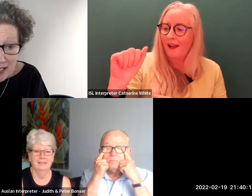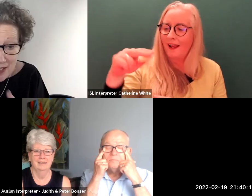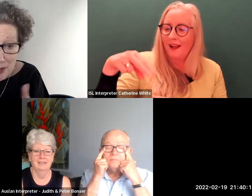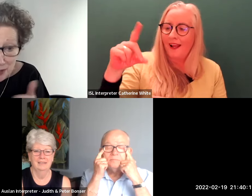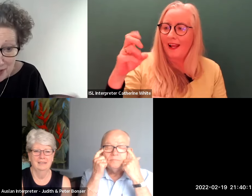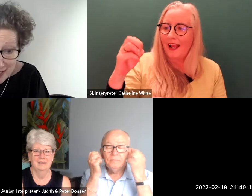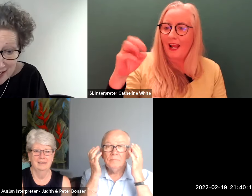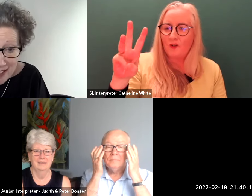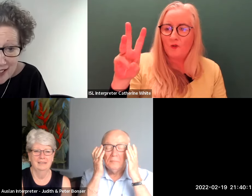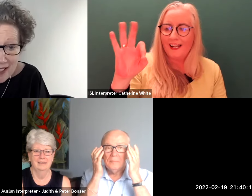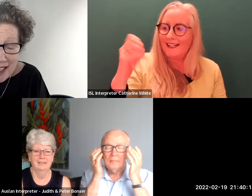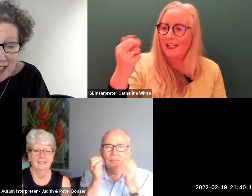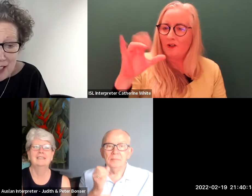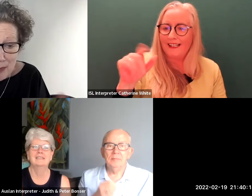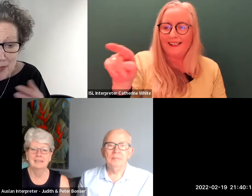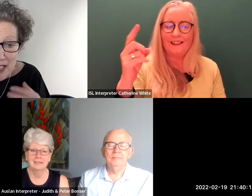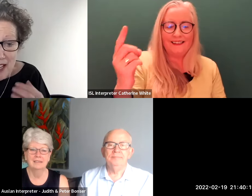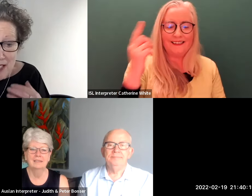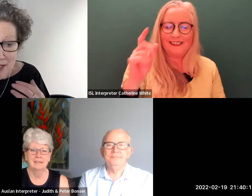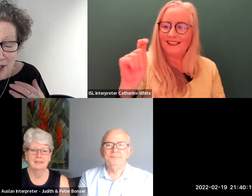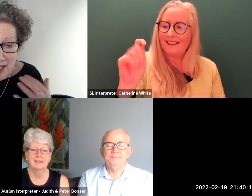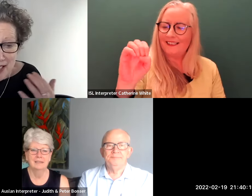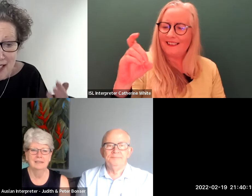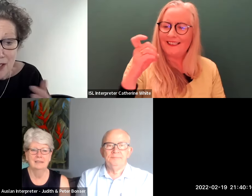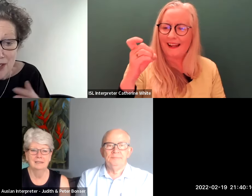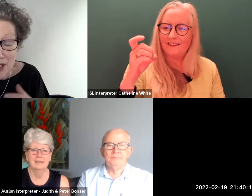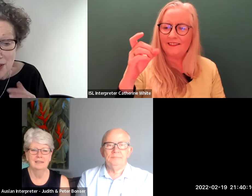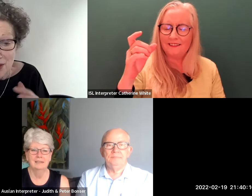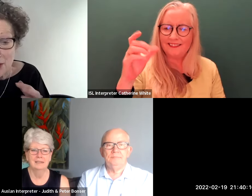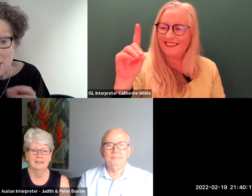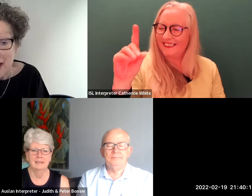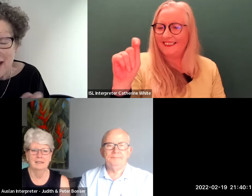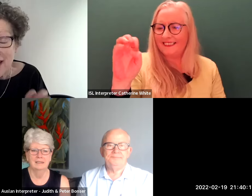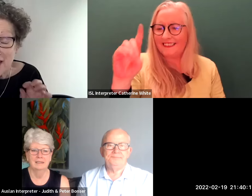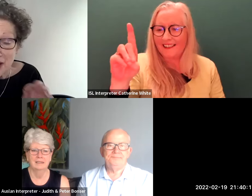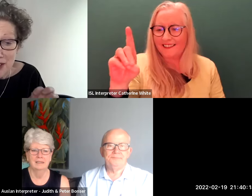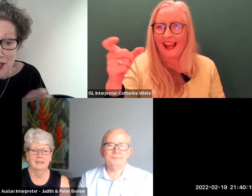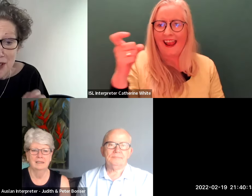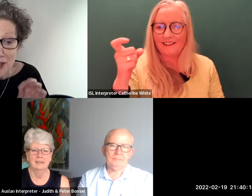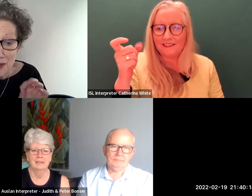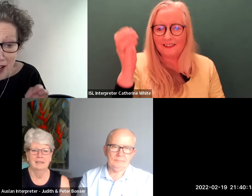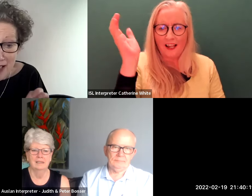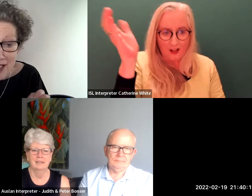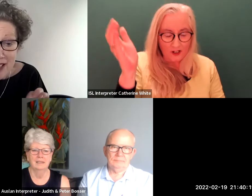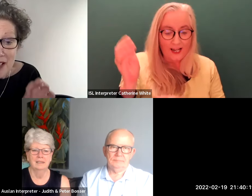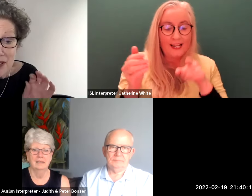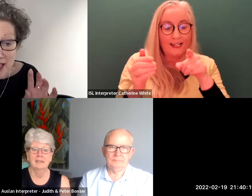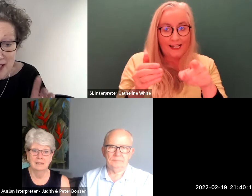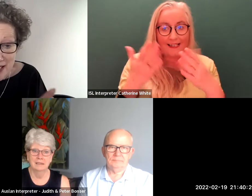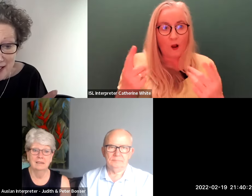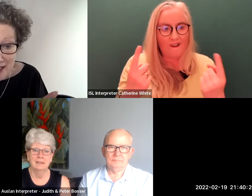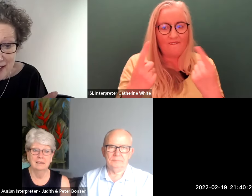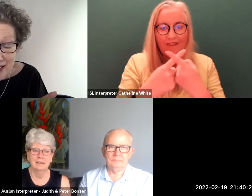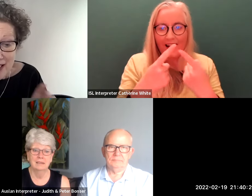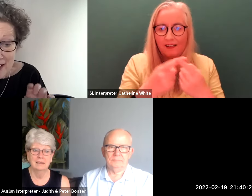tedx talk recently um he's fighting his constitution or his the constitutional right for